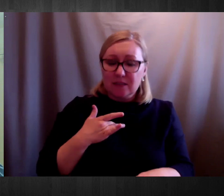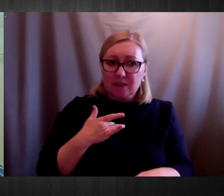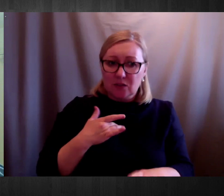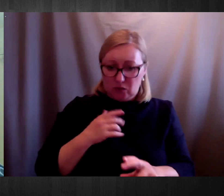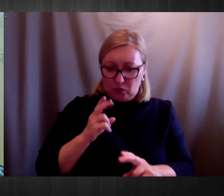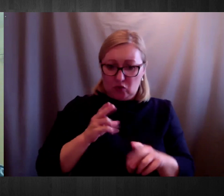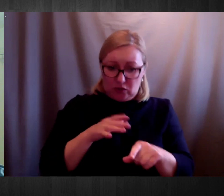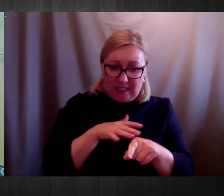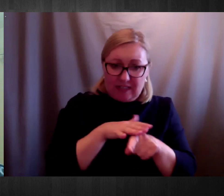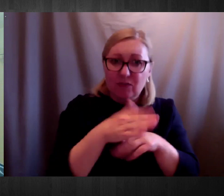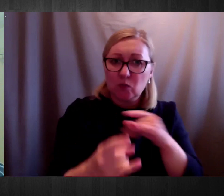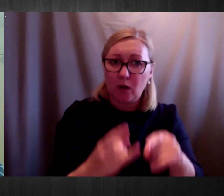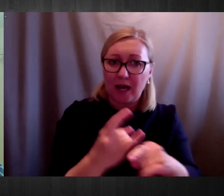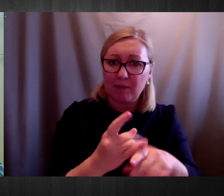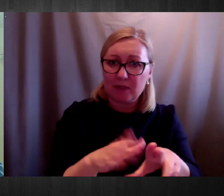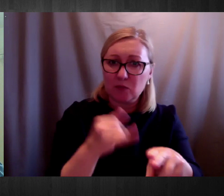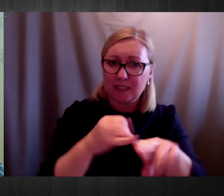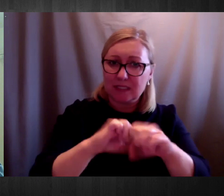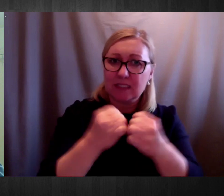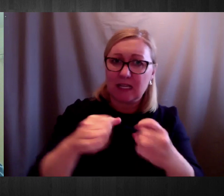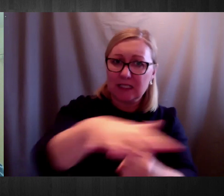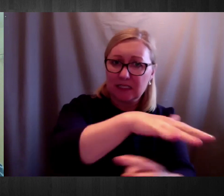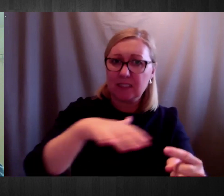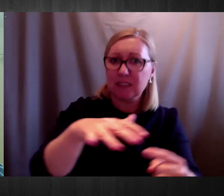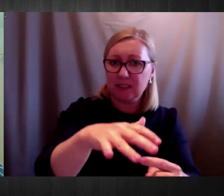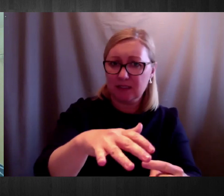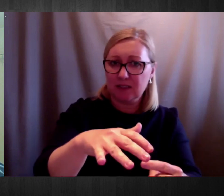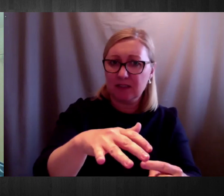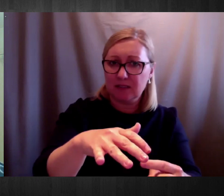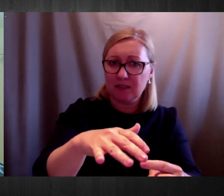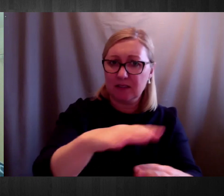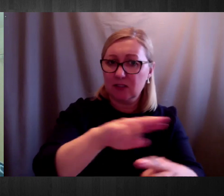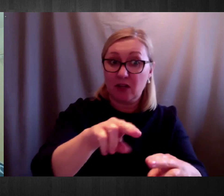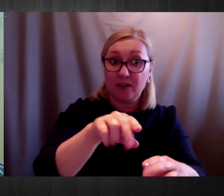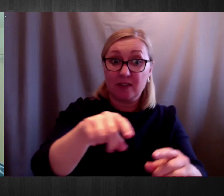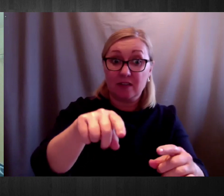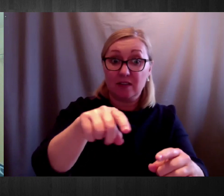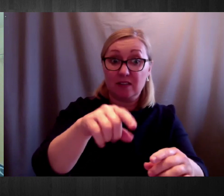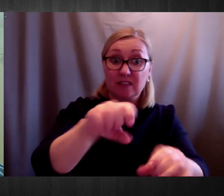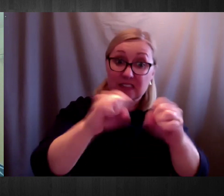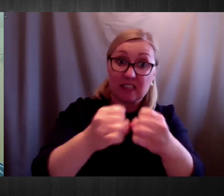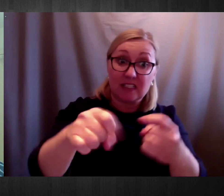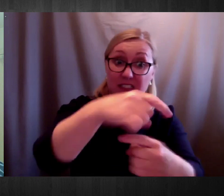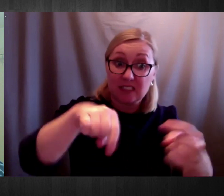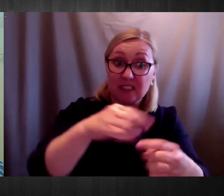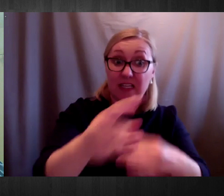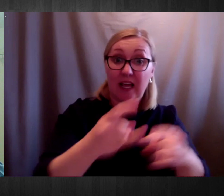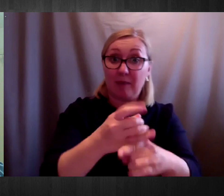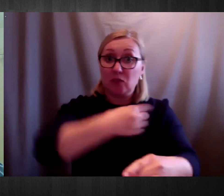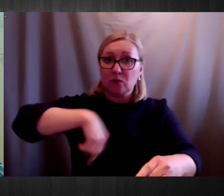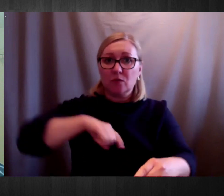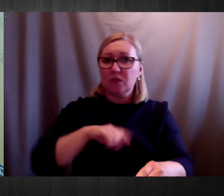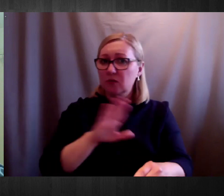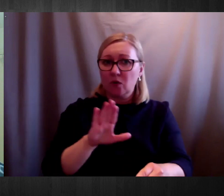whose lives are directly affected. So our philosophy then can be summed up as nothing about us without us or